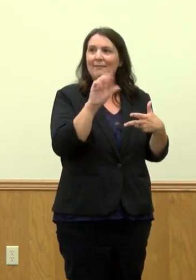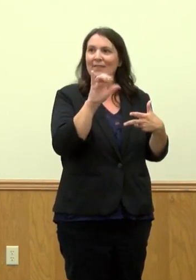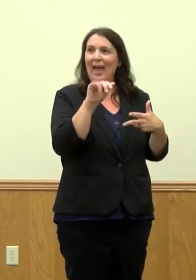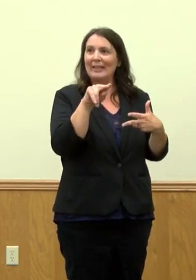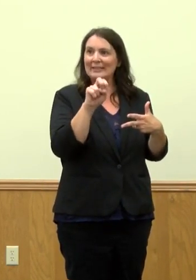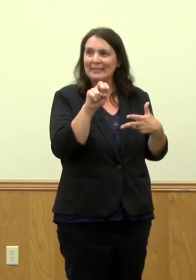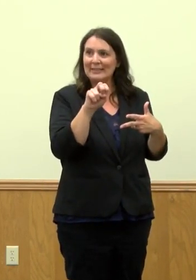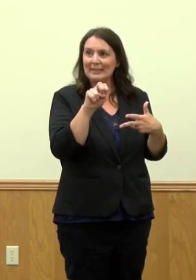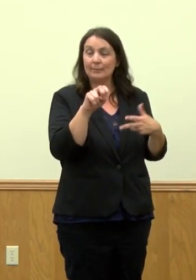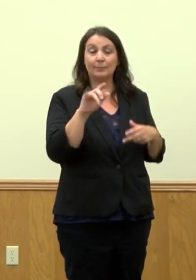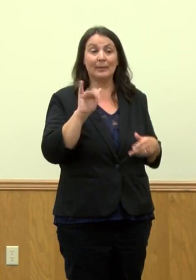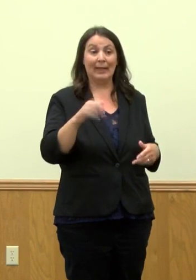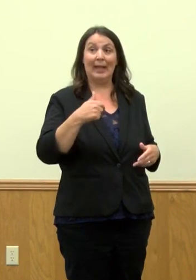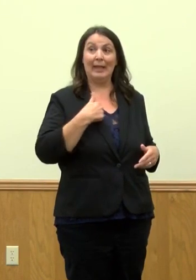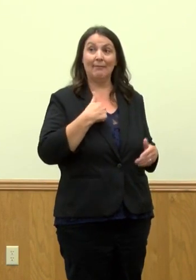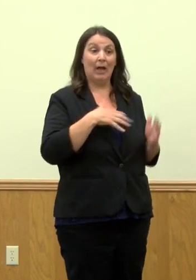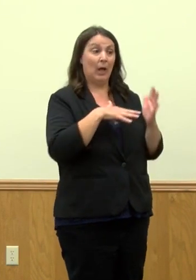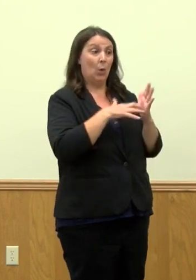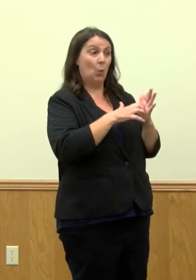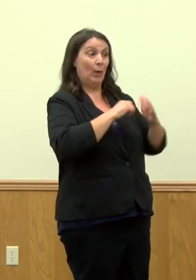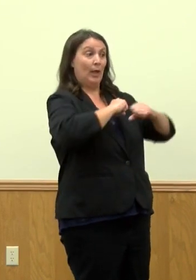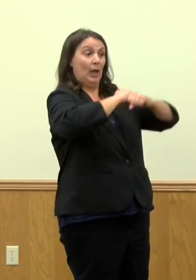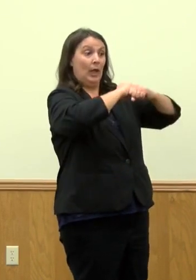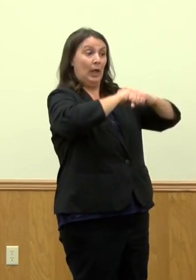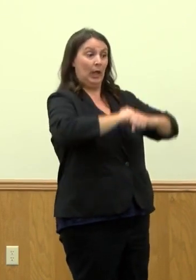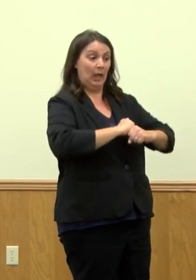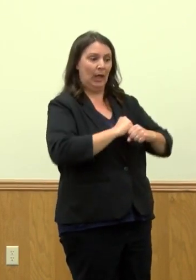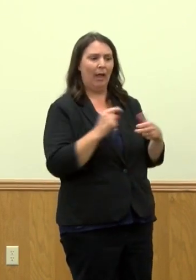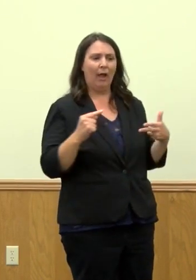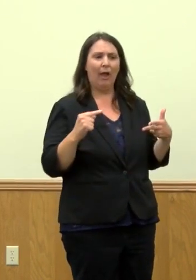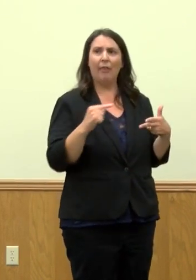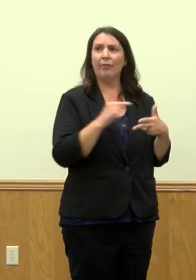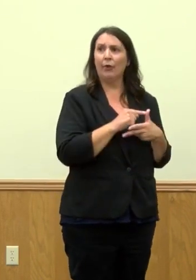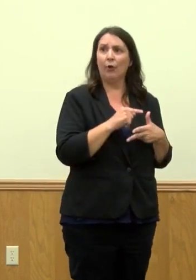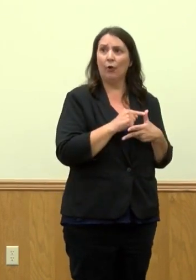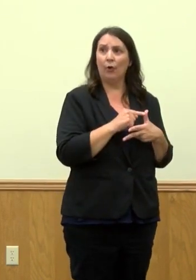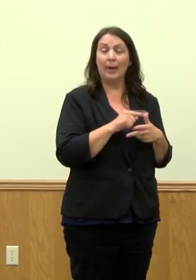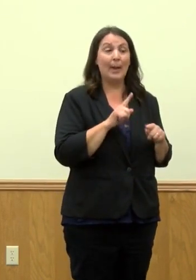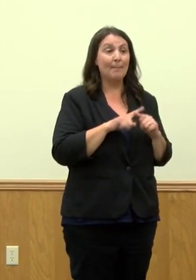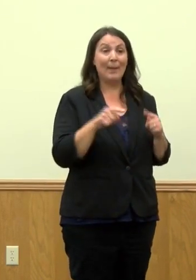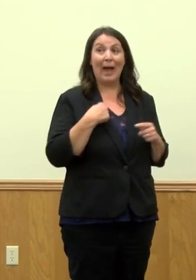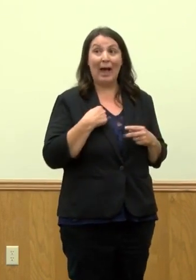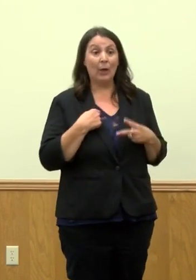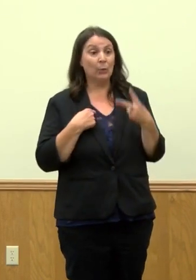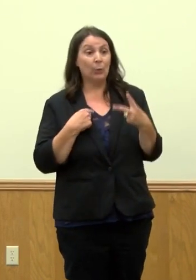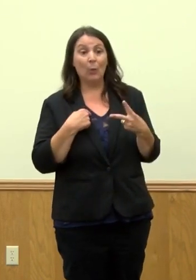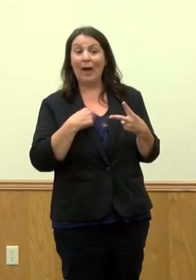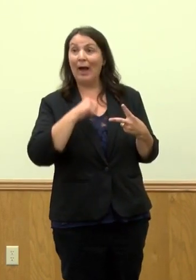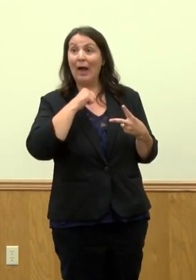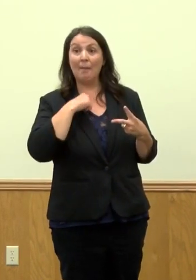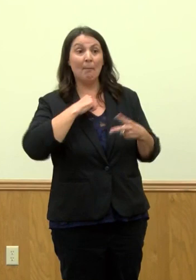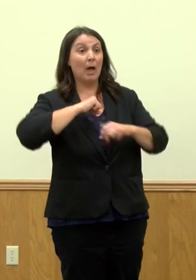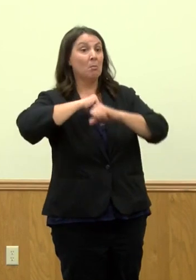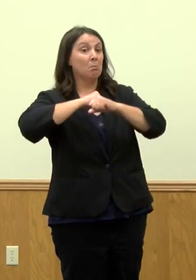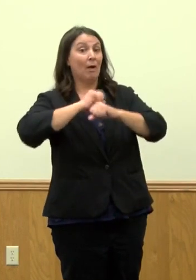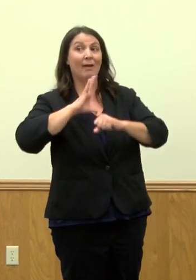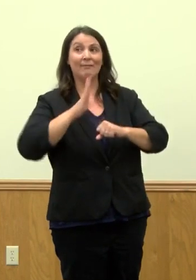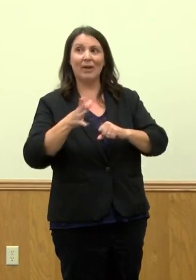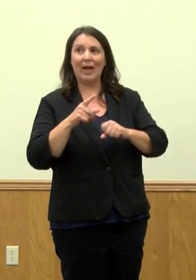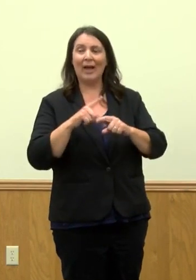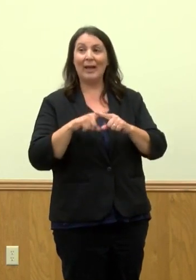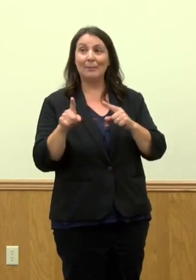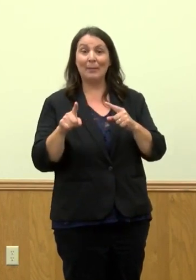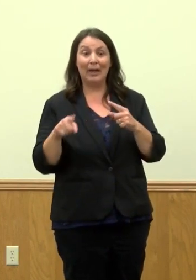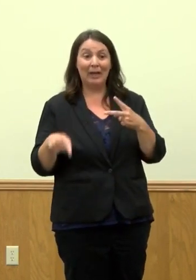So if I'm immunocompromised, that's a third dose. But if I'm not, it would still show up as a third dose. But to make that distinction,